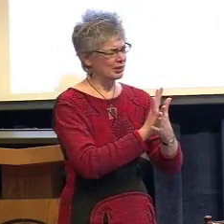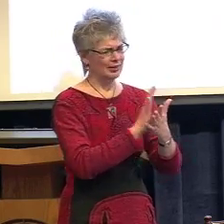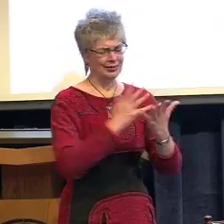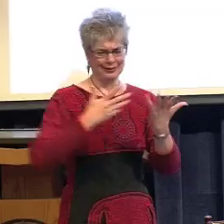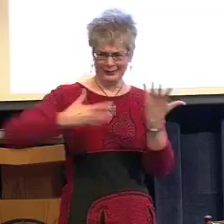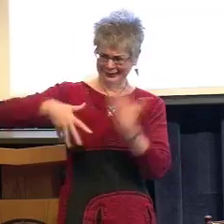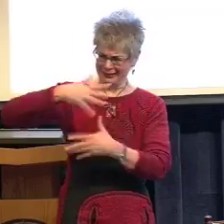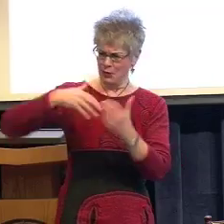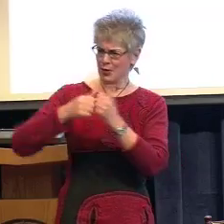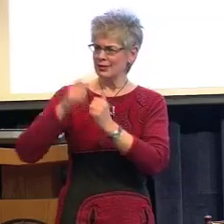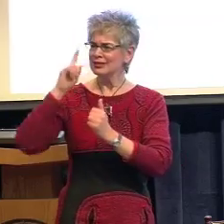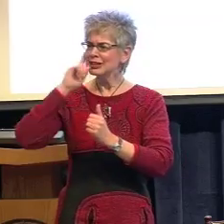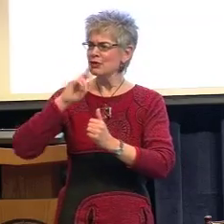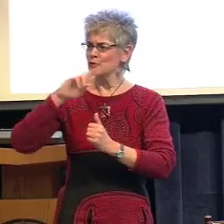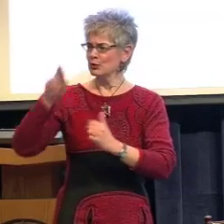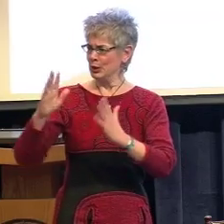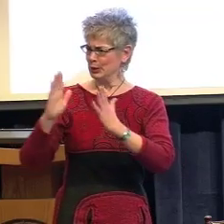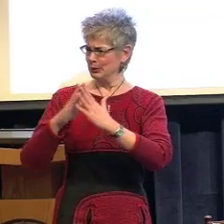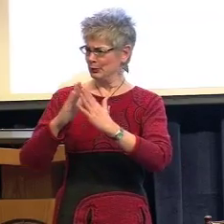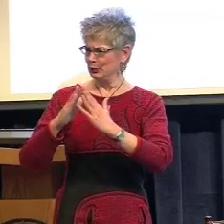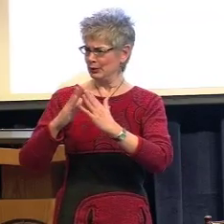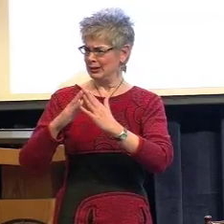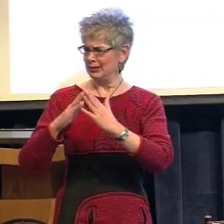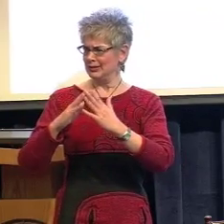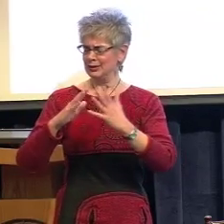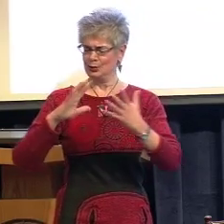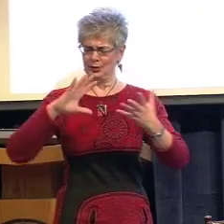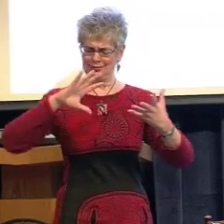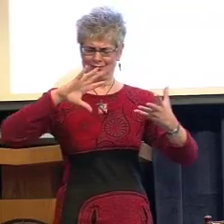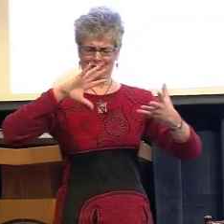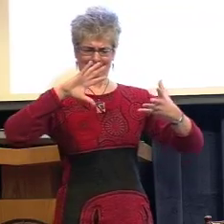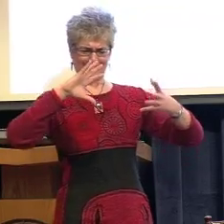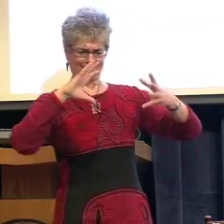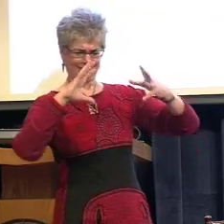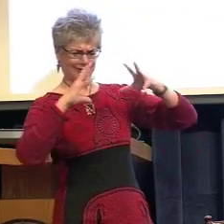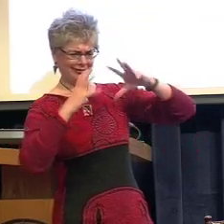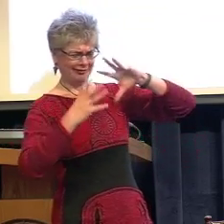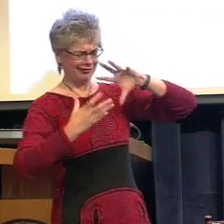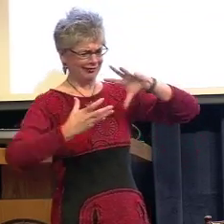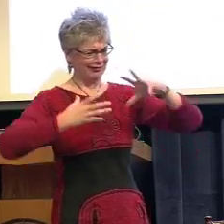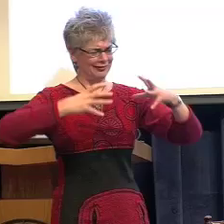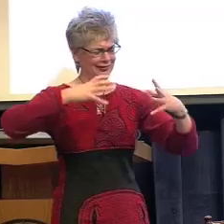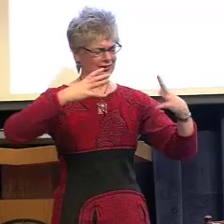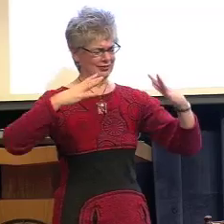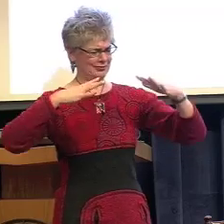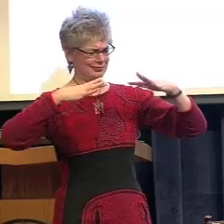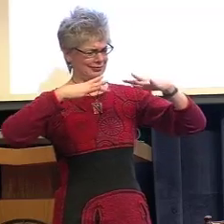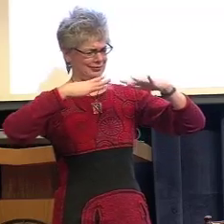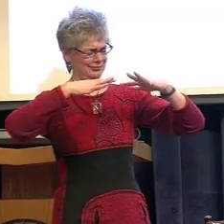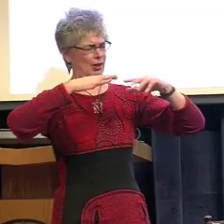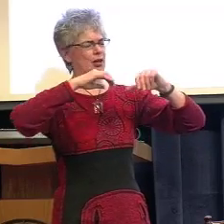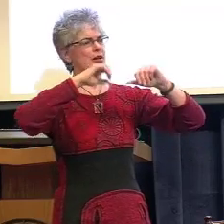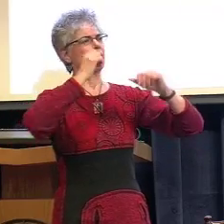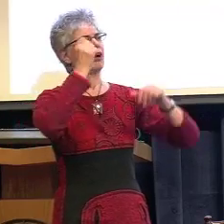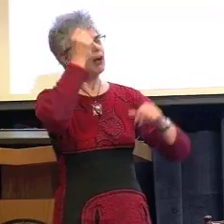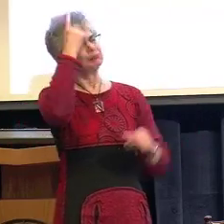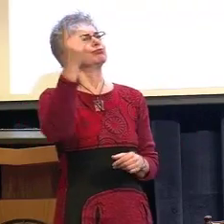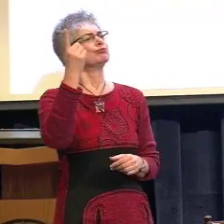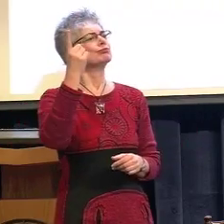In looking at the films and articles, there was a real difference in what I saw from the deaf